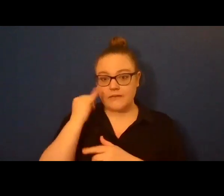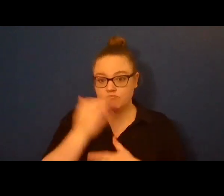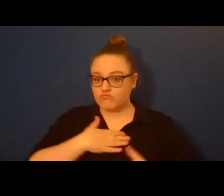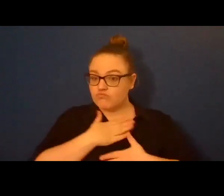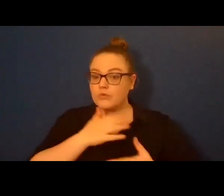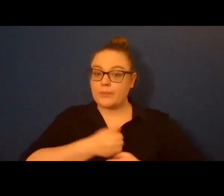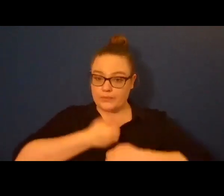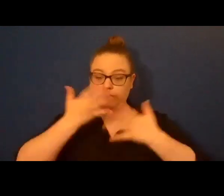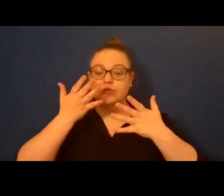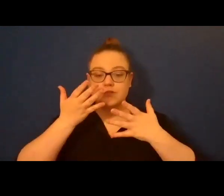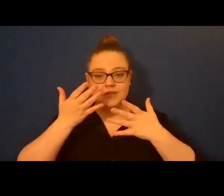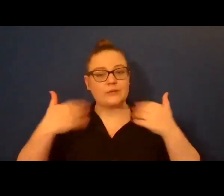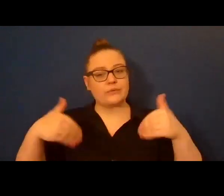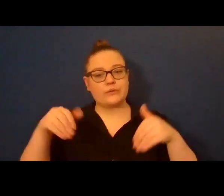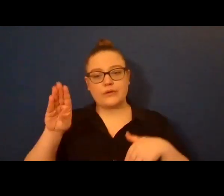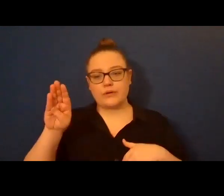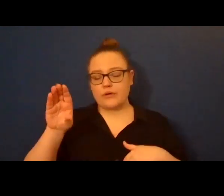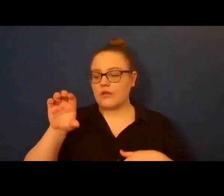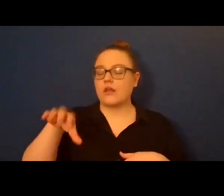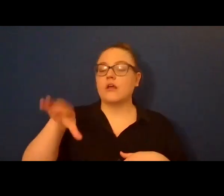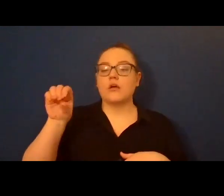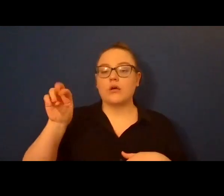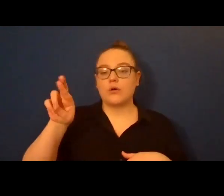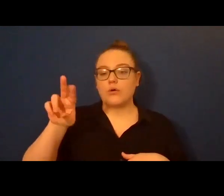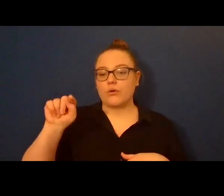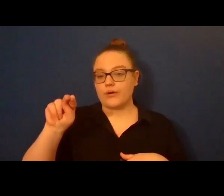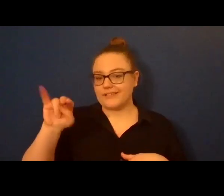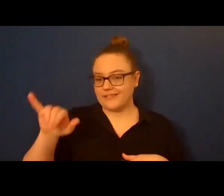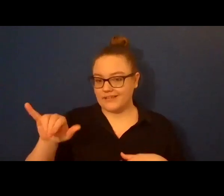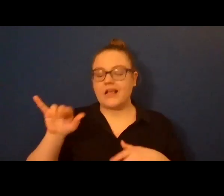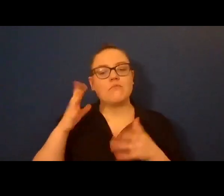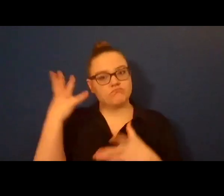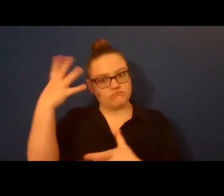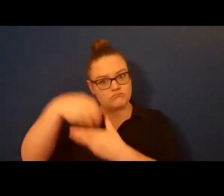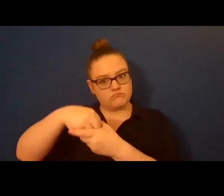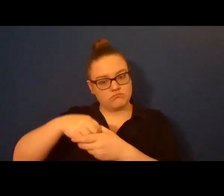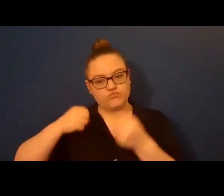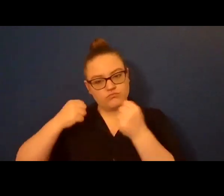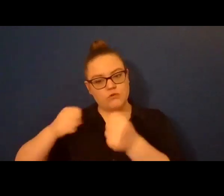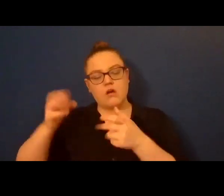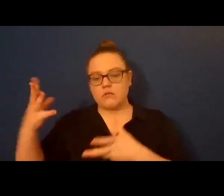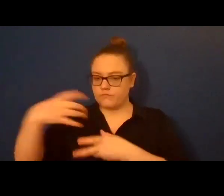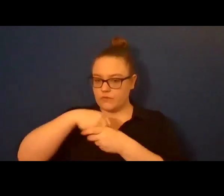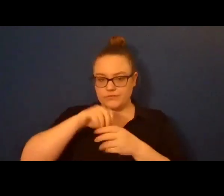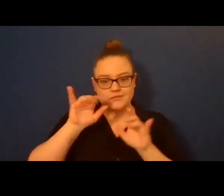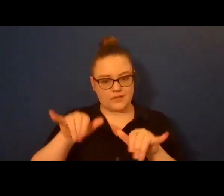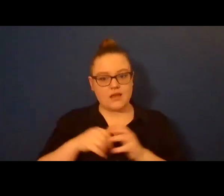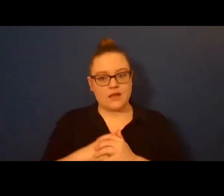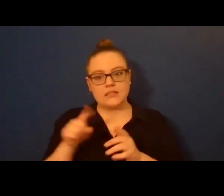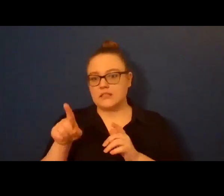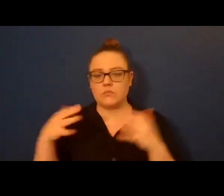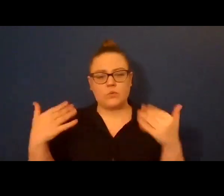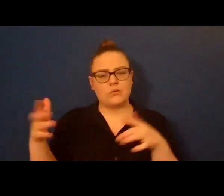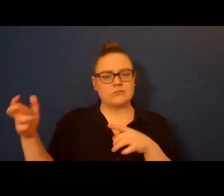fellow is a superstar, and the work he's done in the last couple of years, two years, three years, who knows what time is